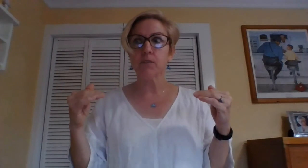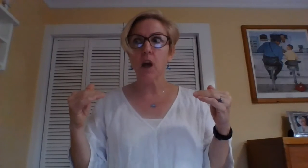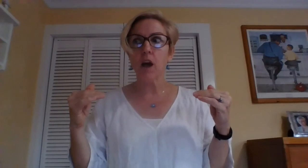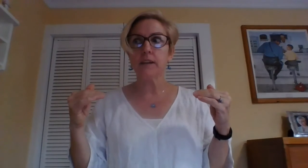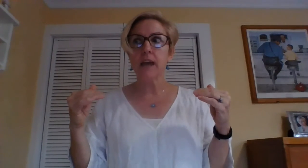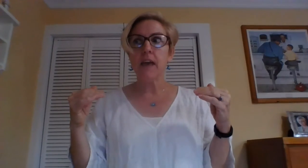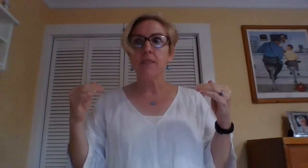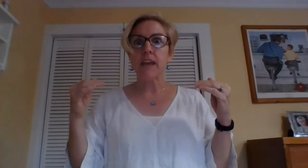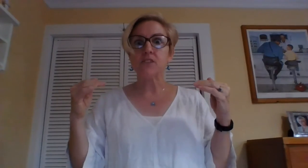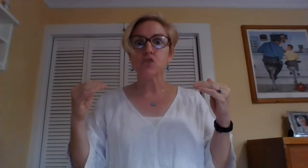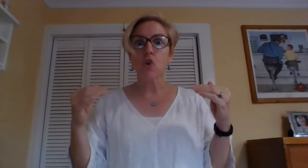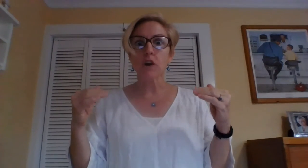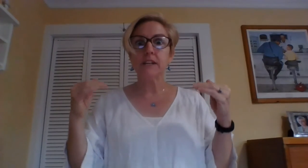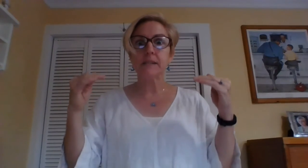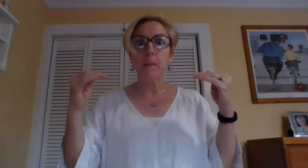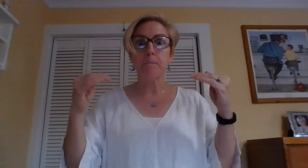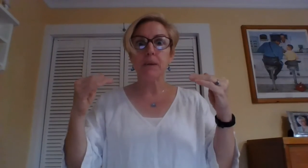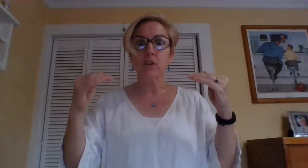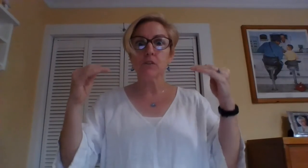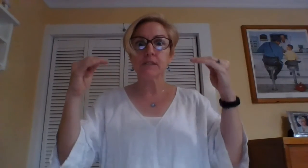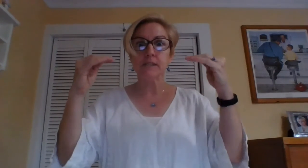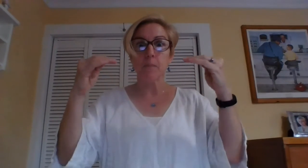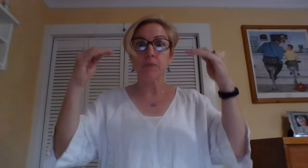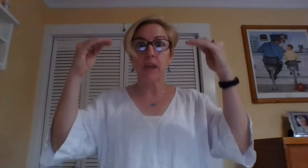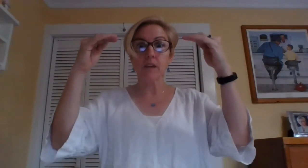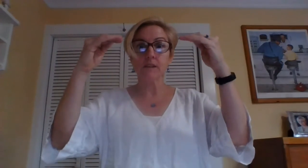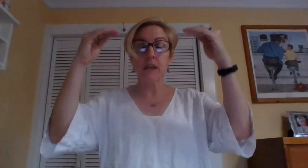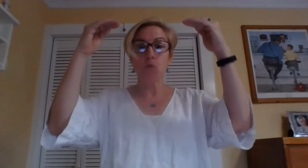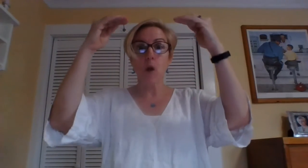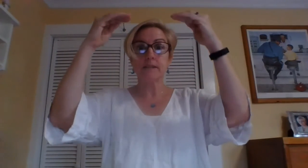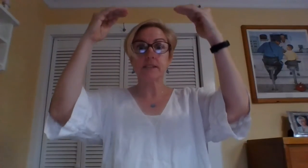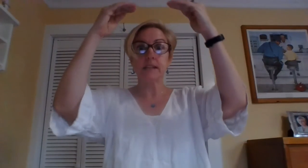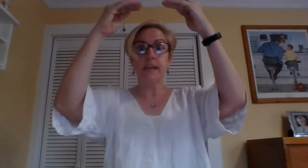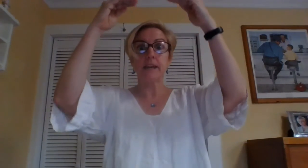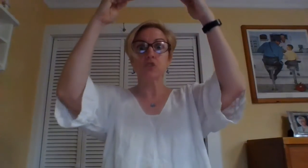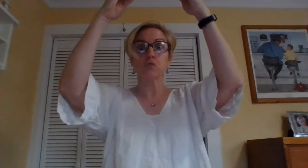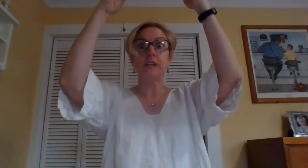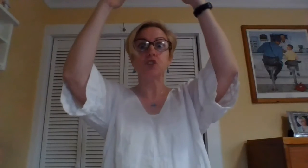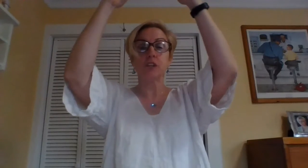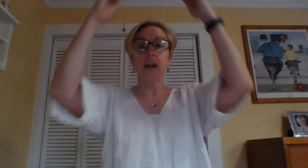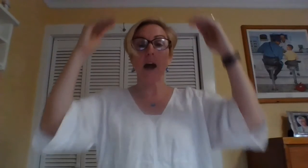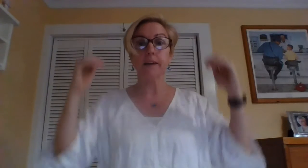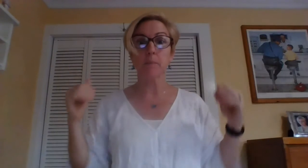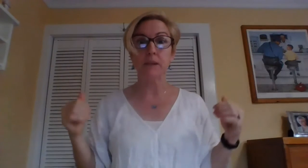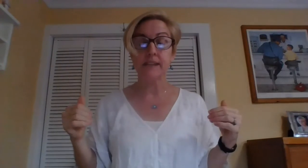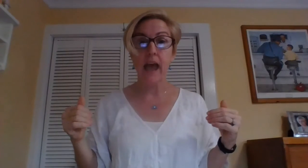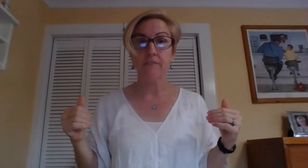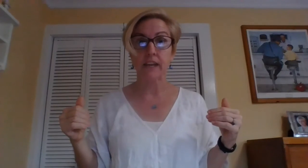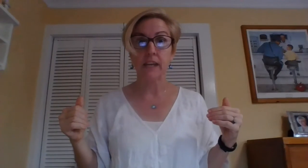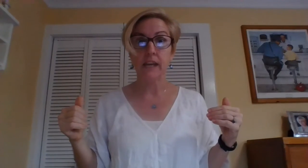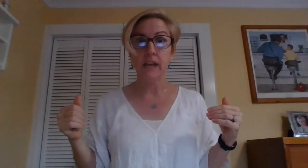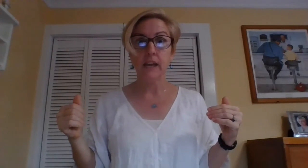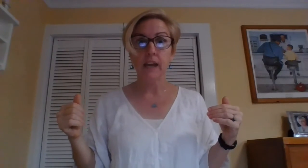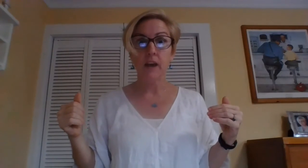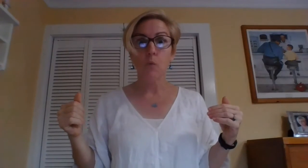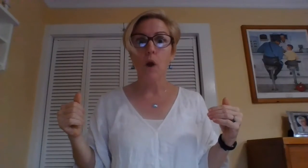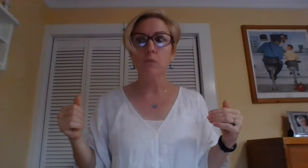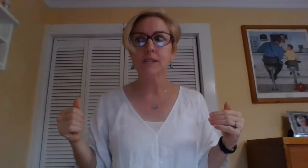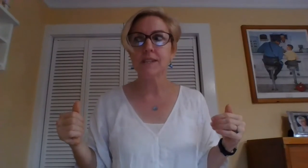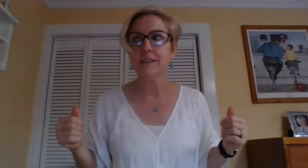flood, they started to build something because they wanted to get to reach to God up into heaven. What was the